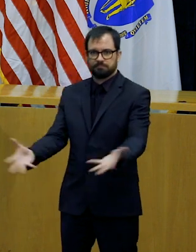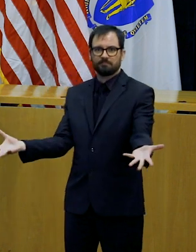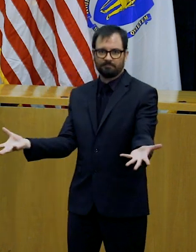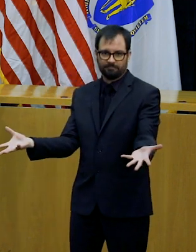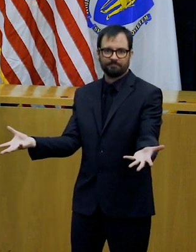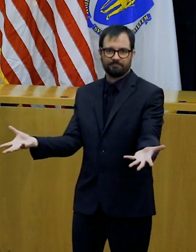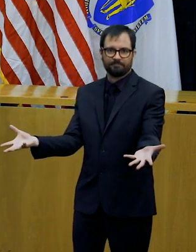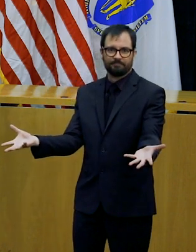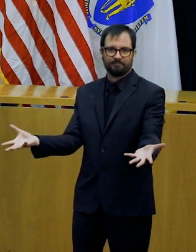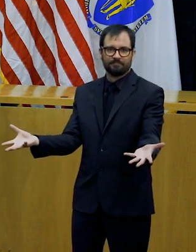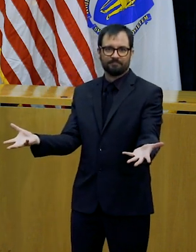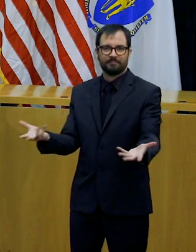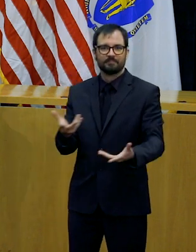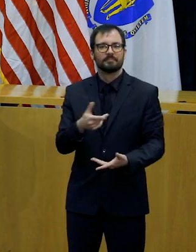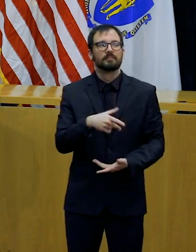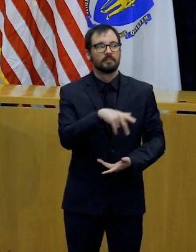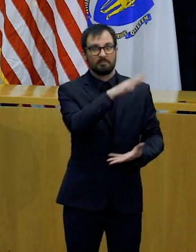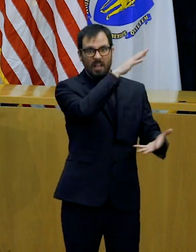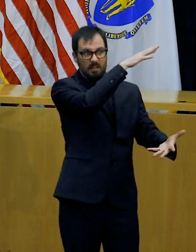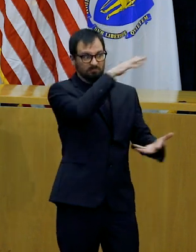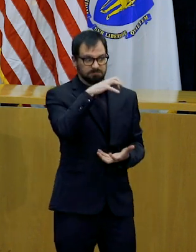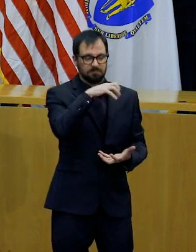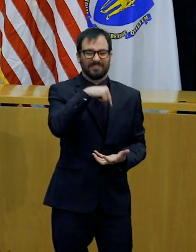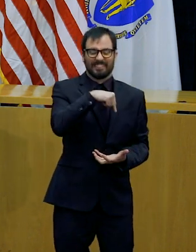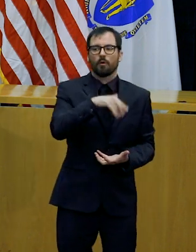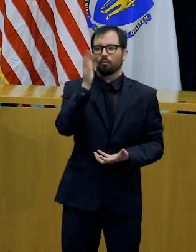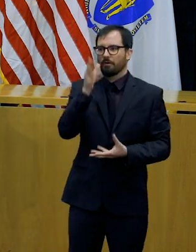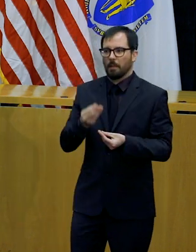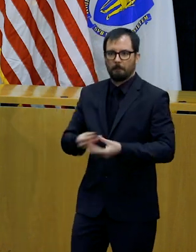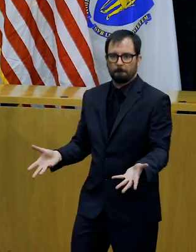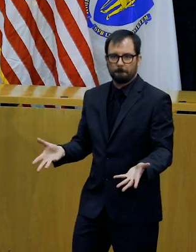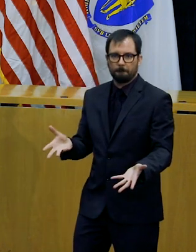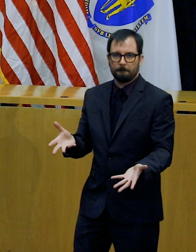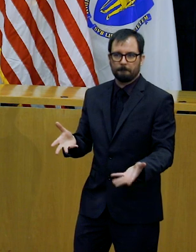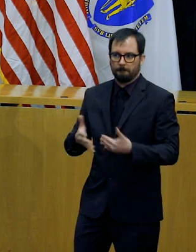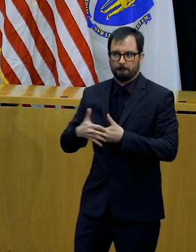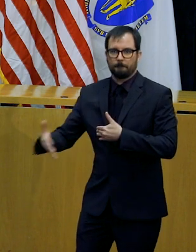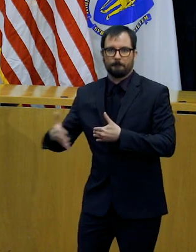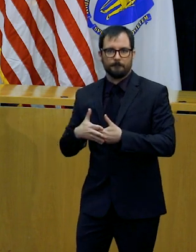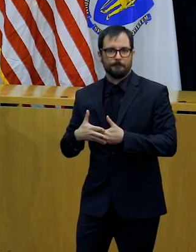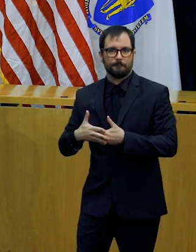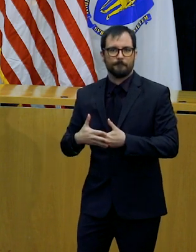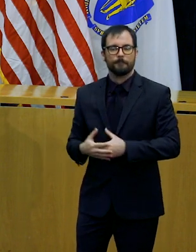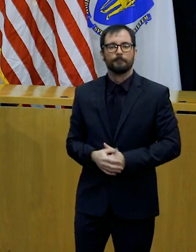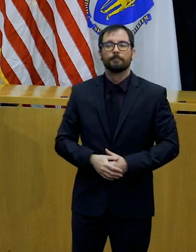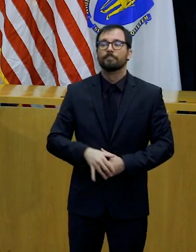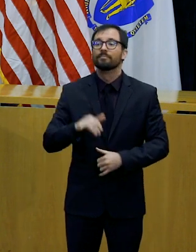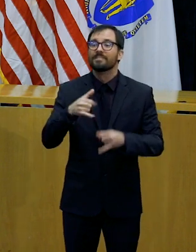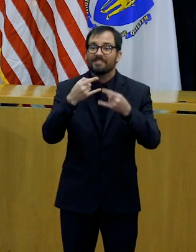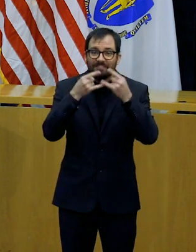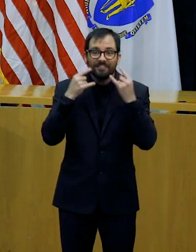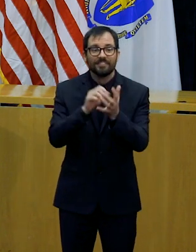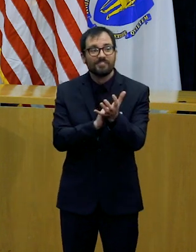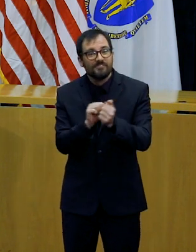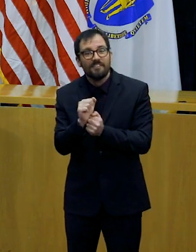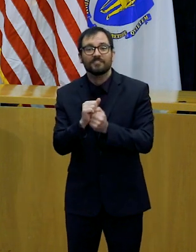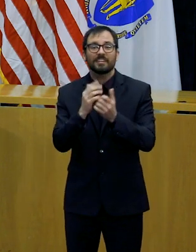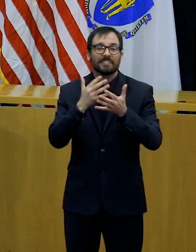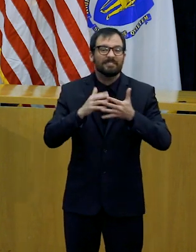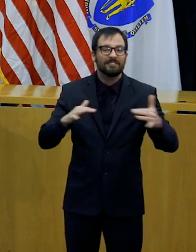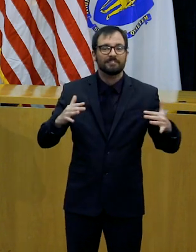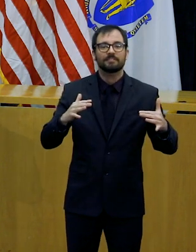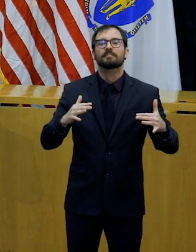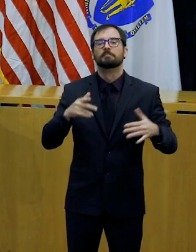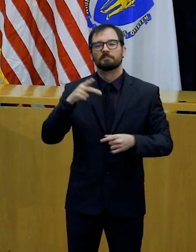being distributed. Mima began distributing personal protective equipment on Monday to at least 15 locations, including